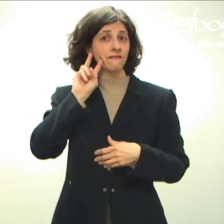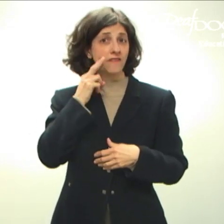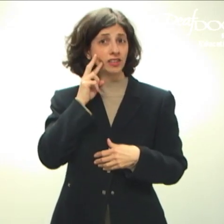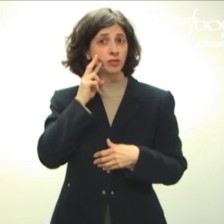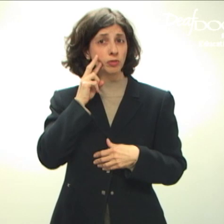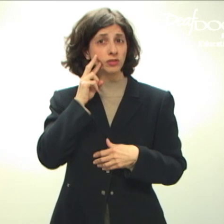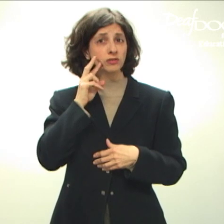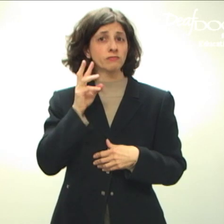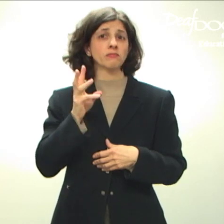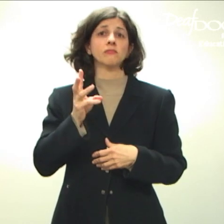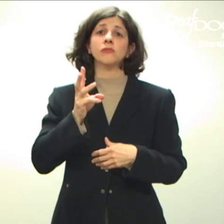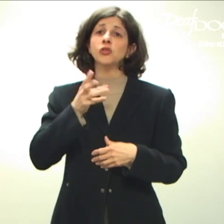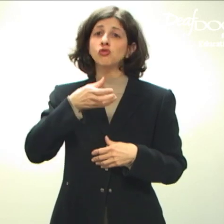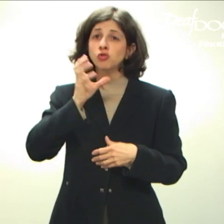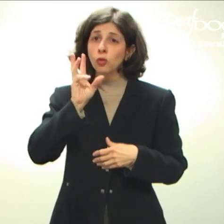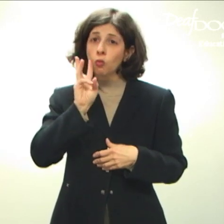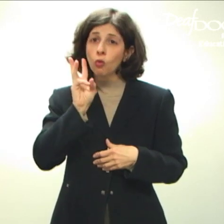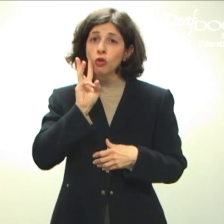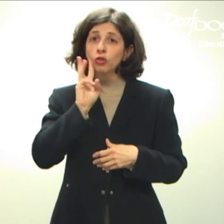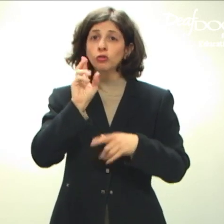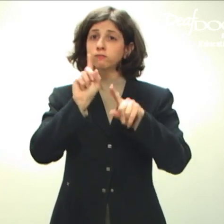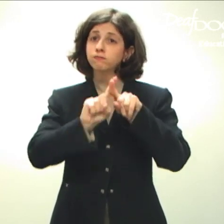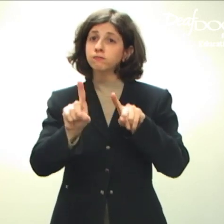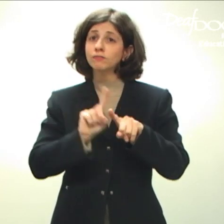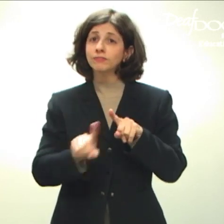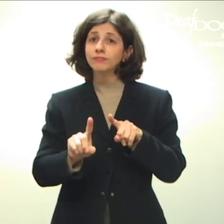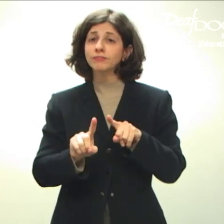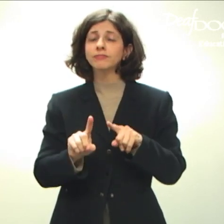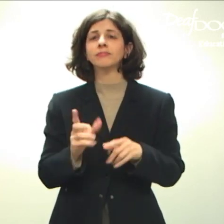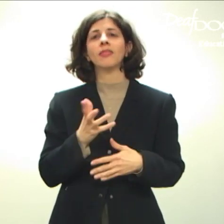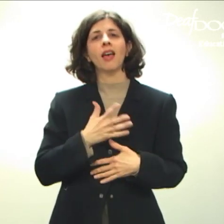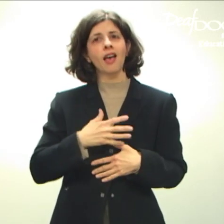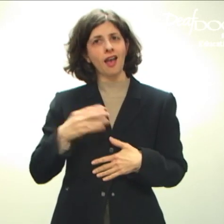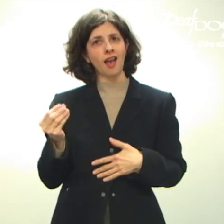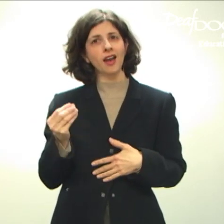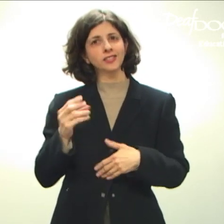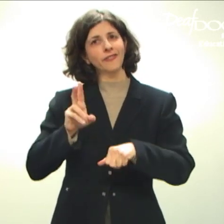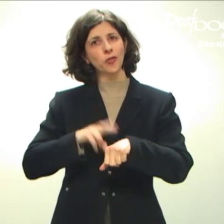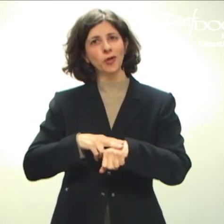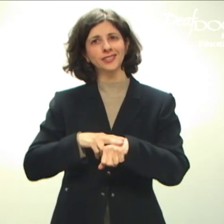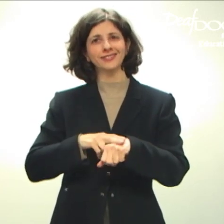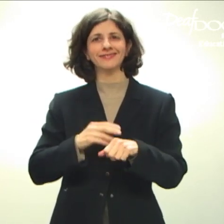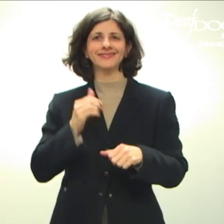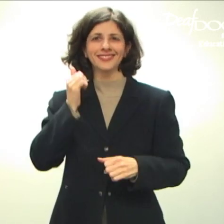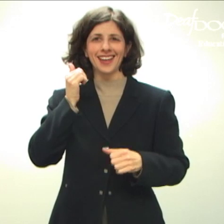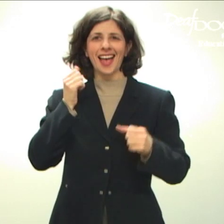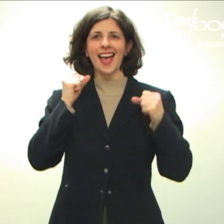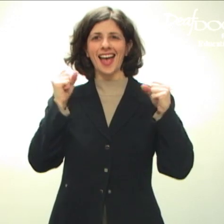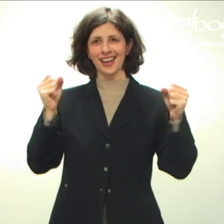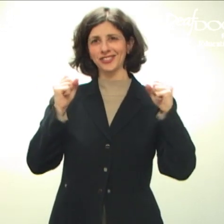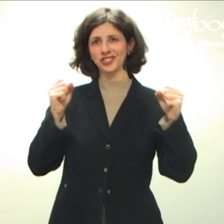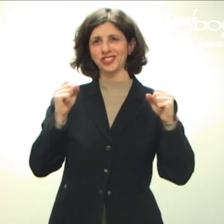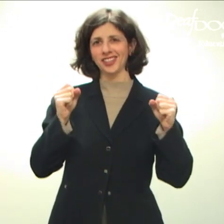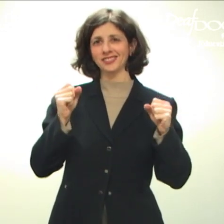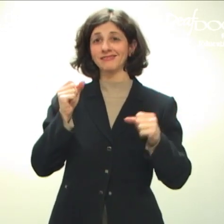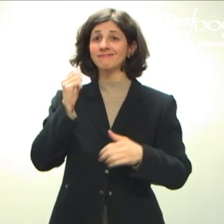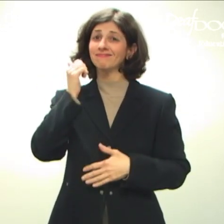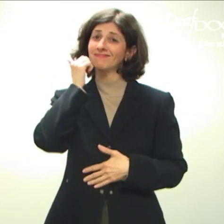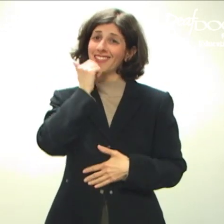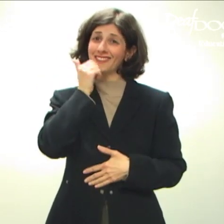vegetables, drink water, and of course exercise every